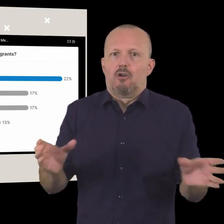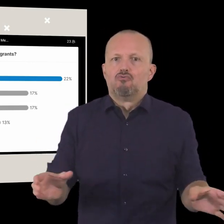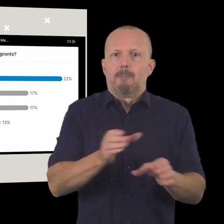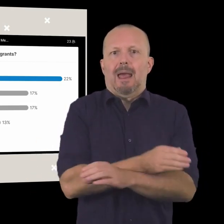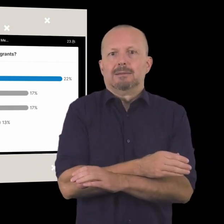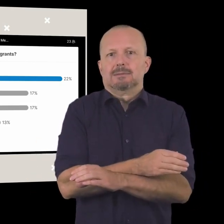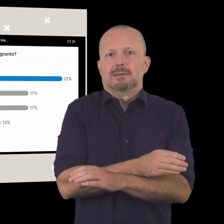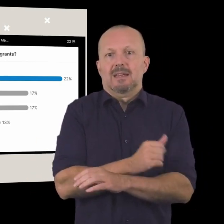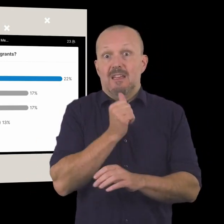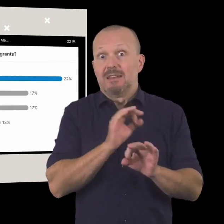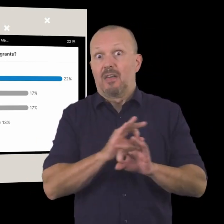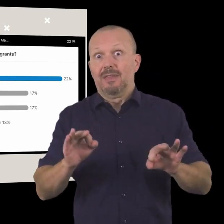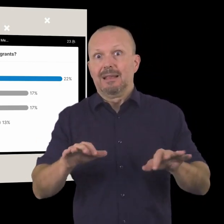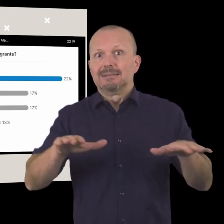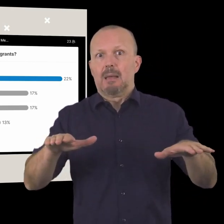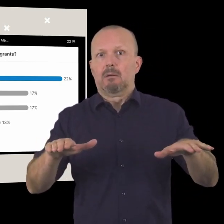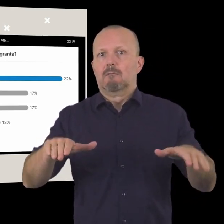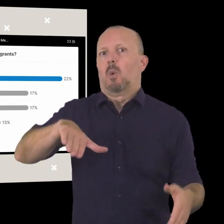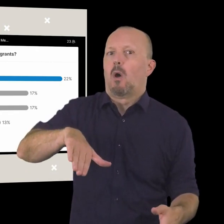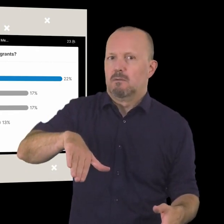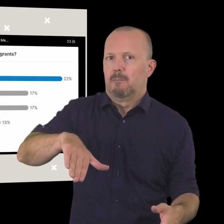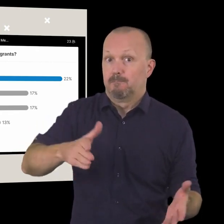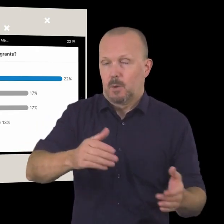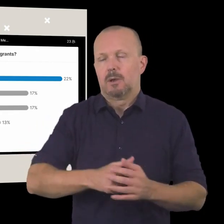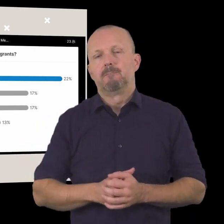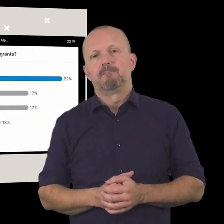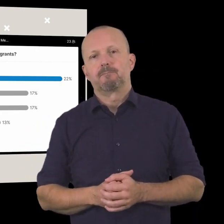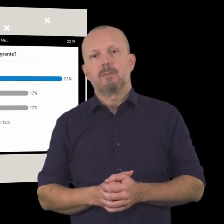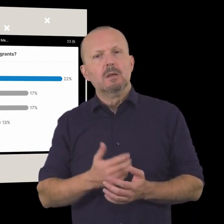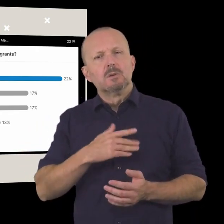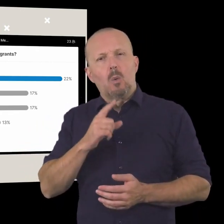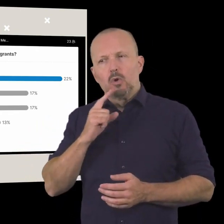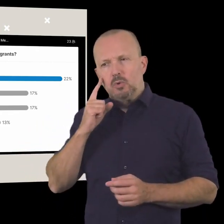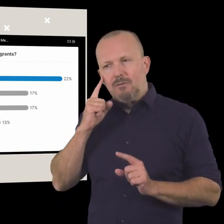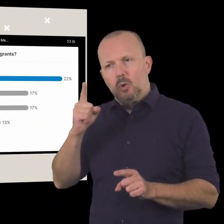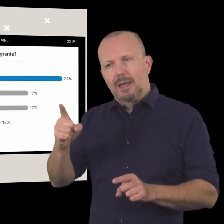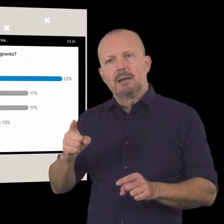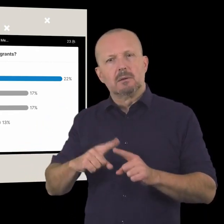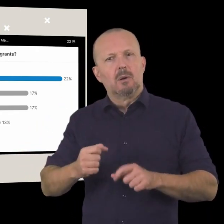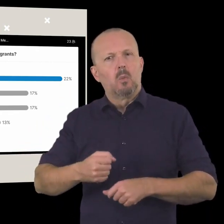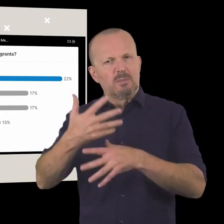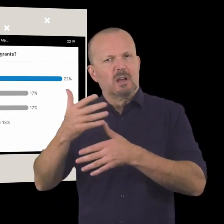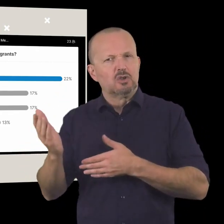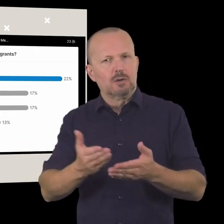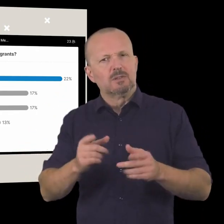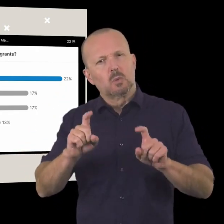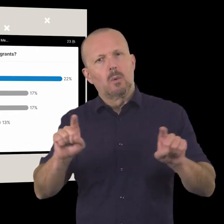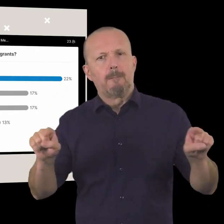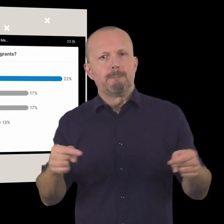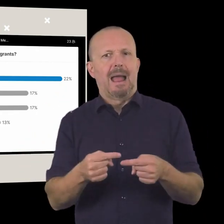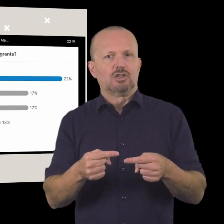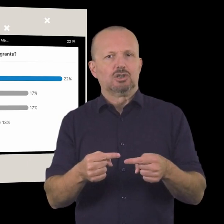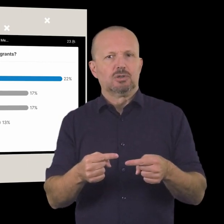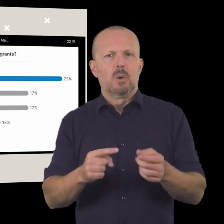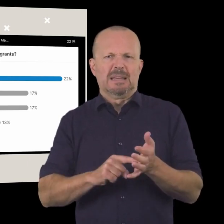to cover off grants and contracts uh in the session today but what i did want to do is i wanted you to to point you towards match te puna todete